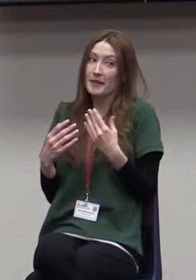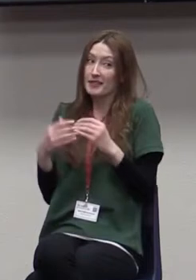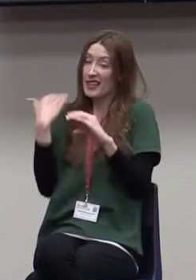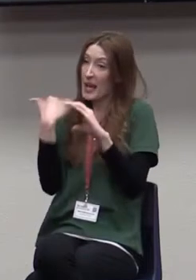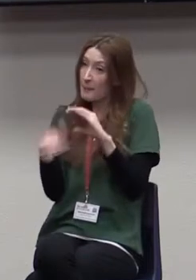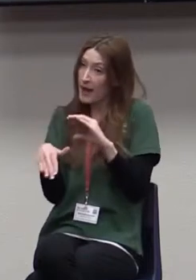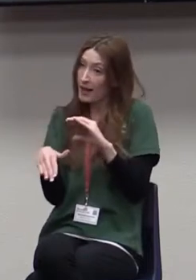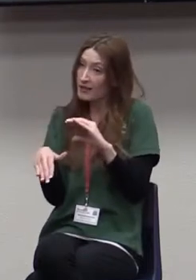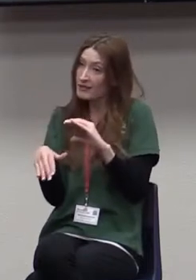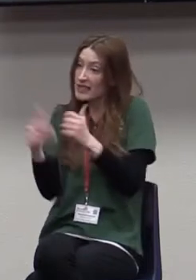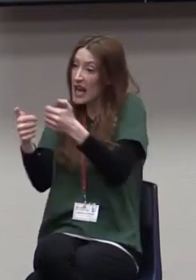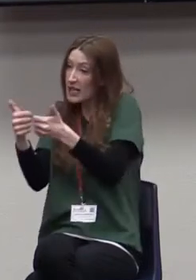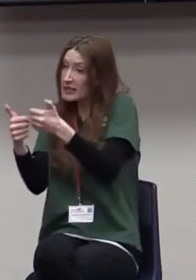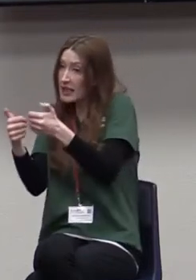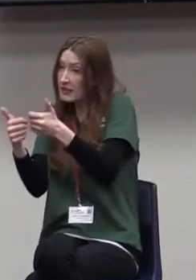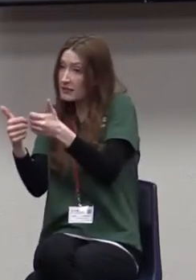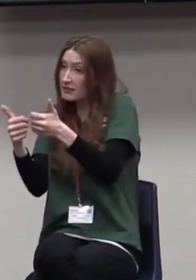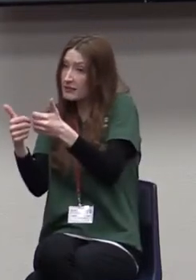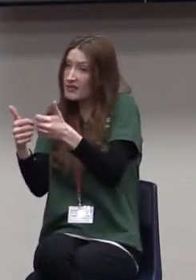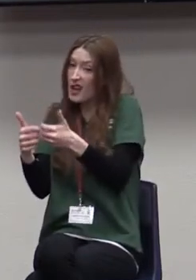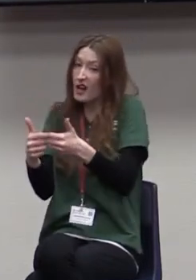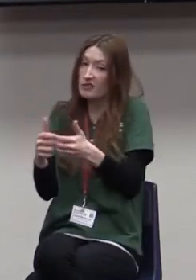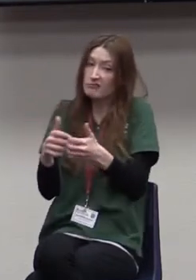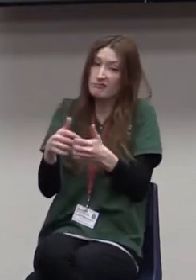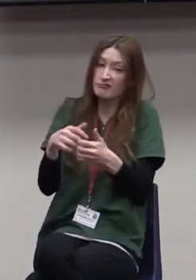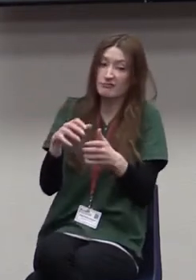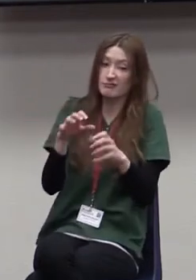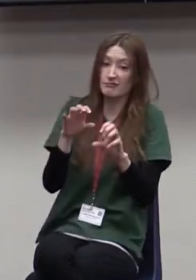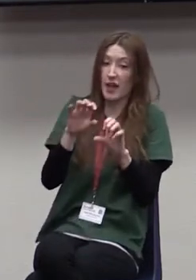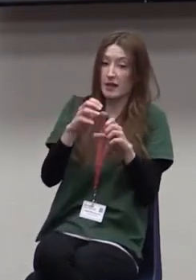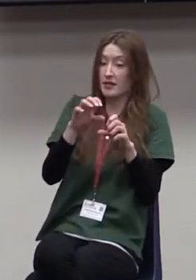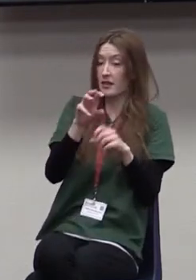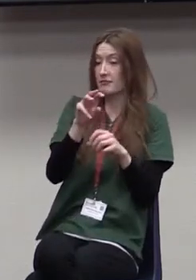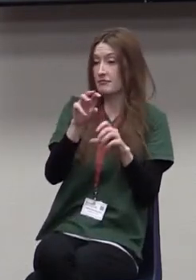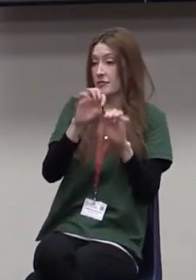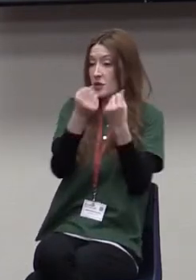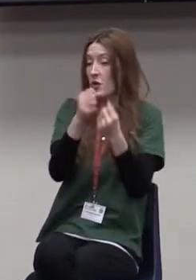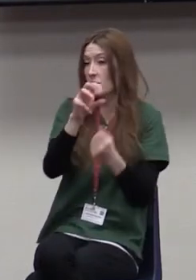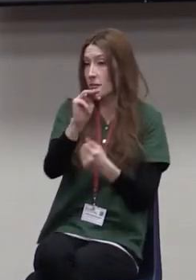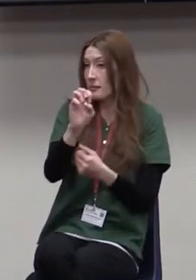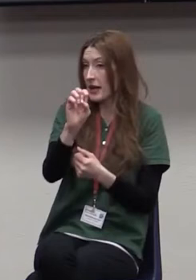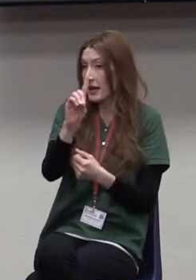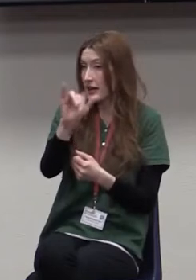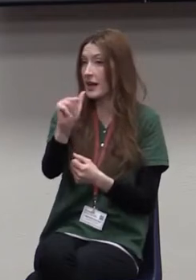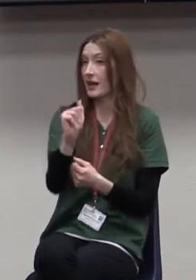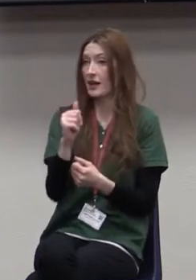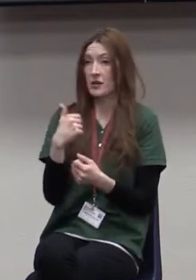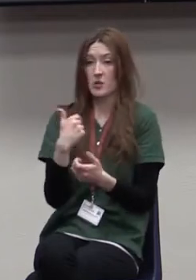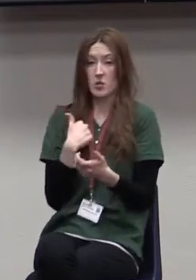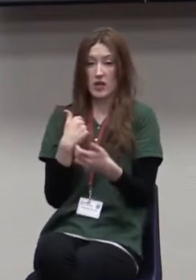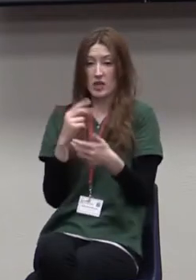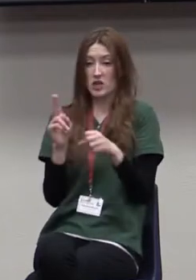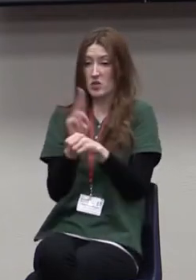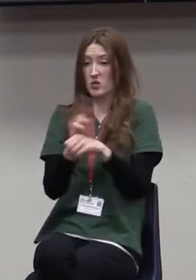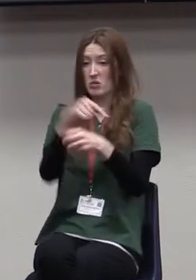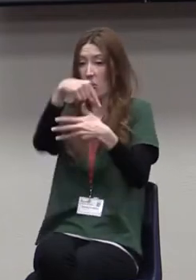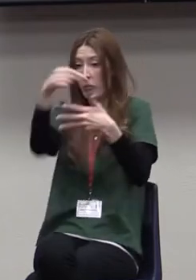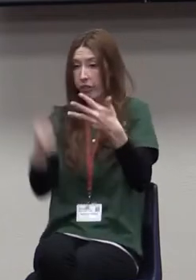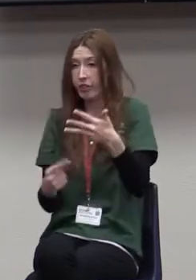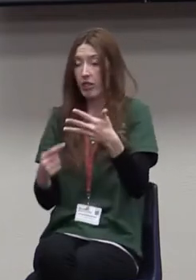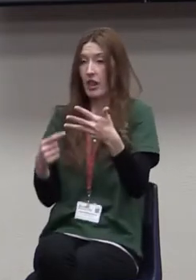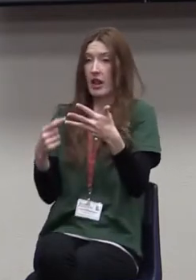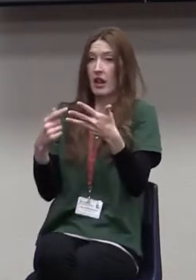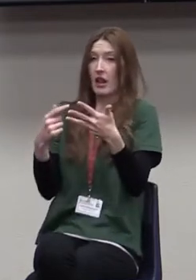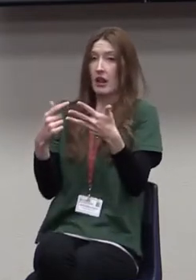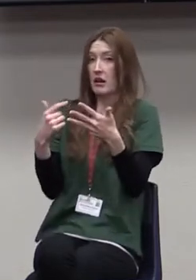and texting and social media. And so we start using all of these venues to try to communicate. Let me tell you, if